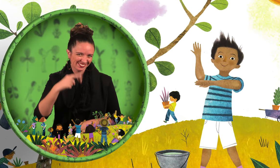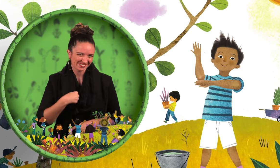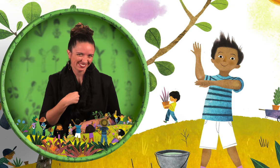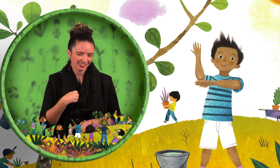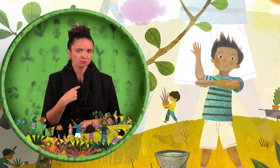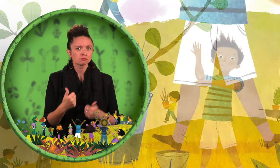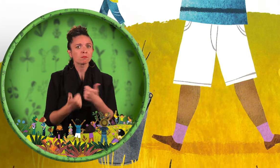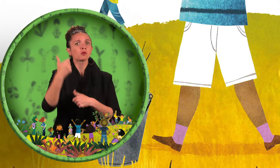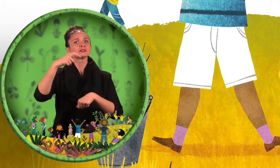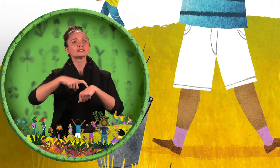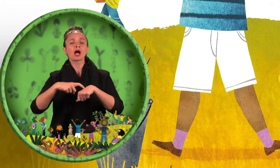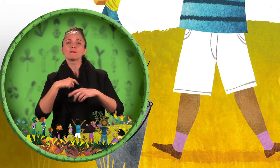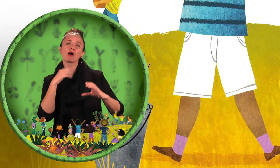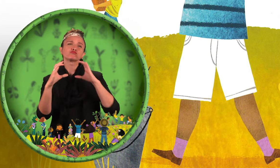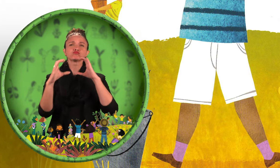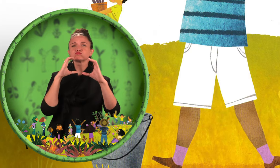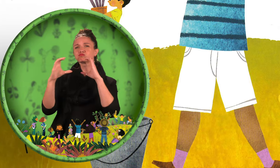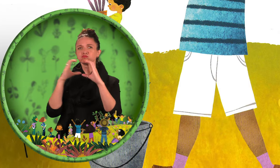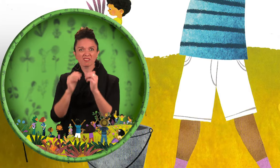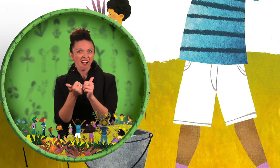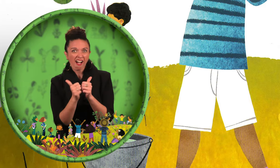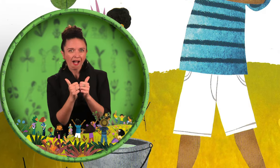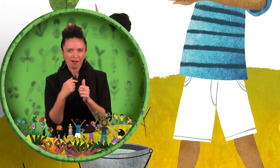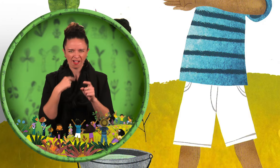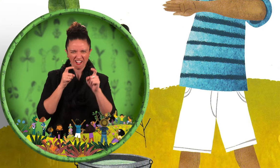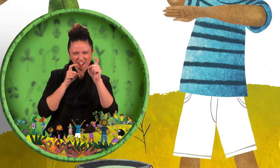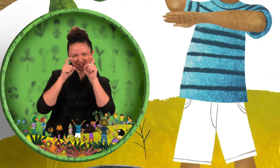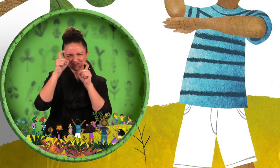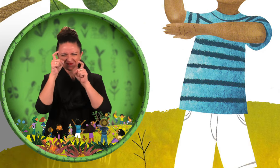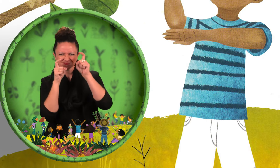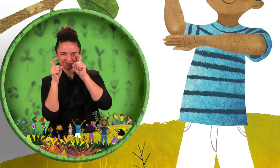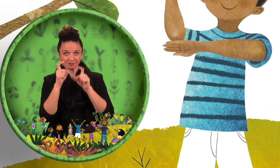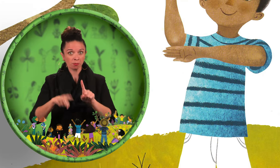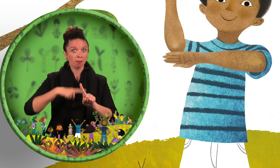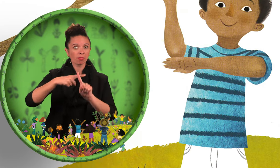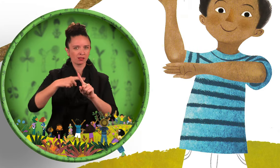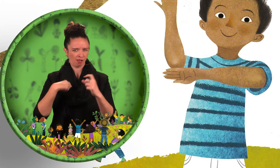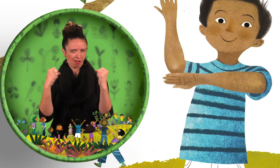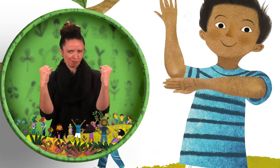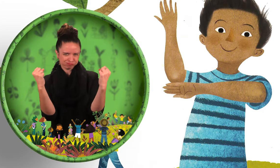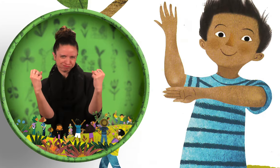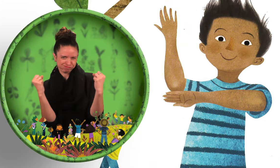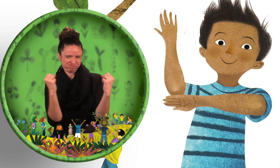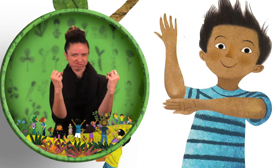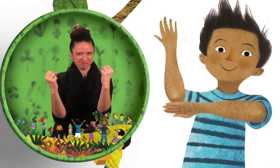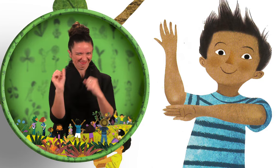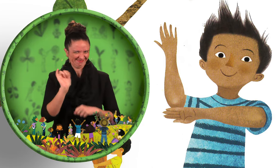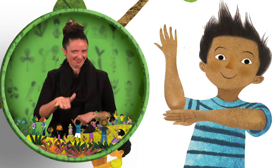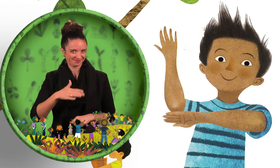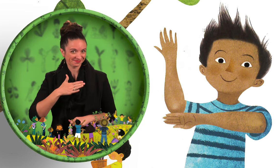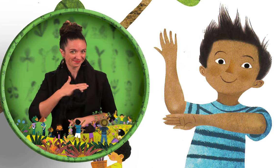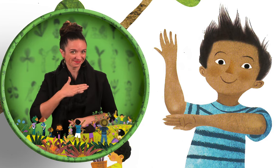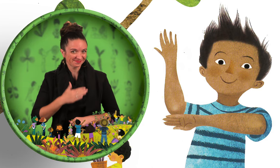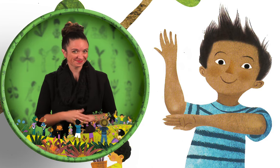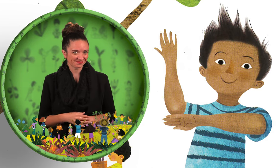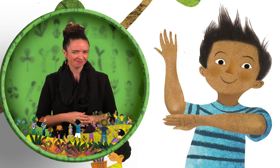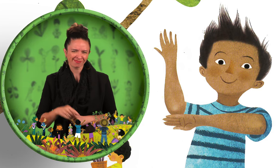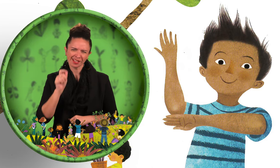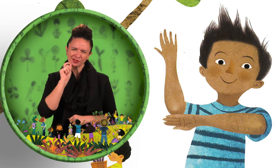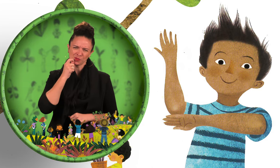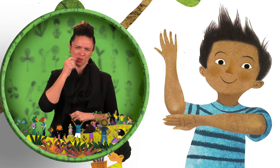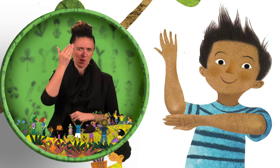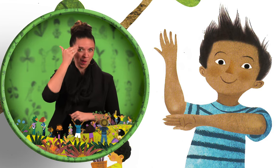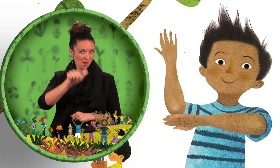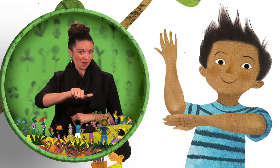can't hear. However, I'm deaf. Most of the time, I communicate with people using my face